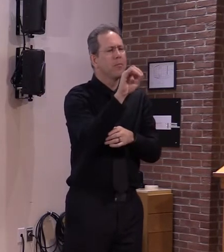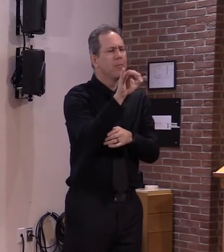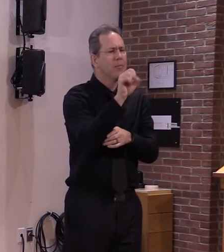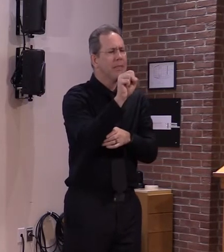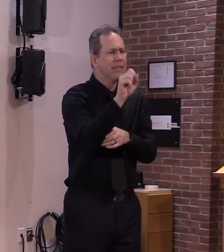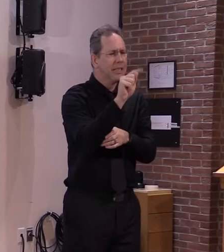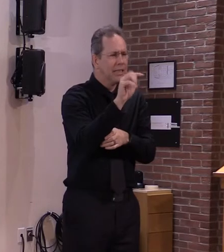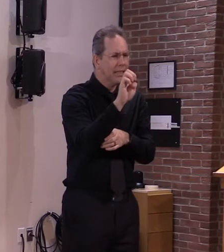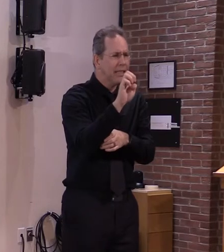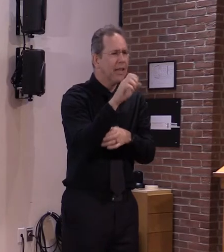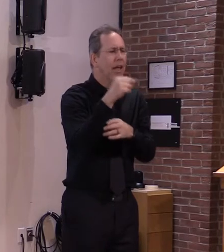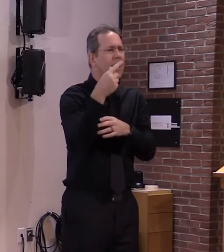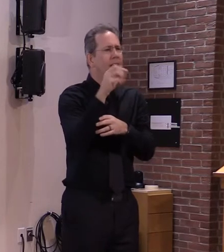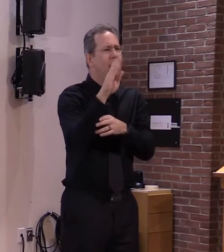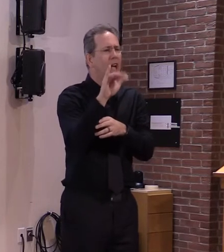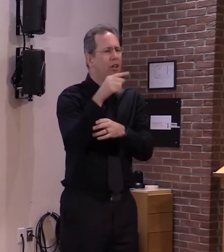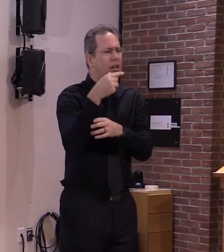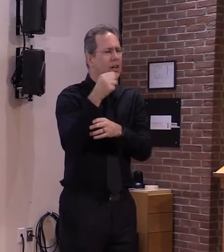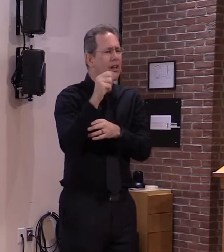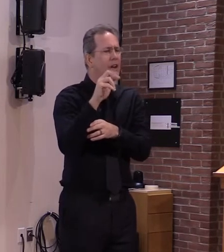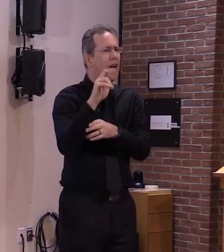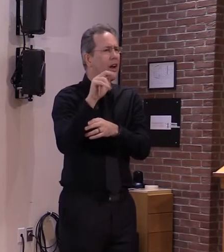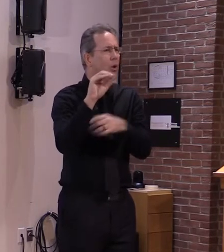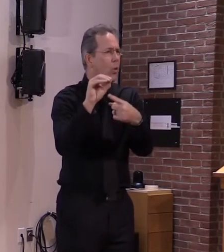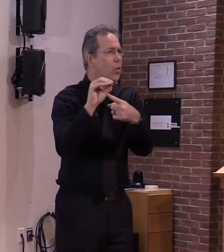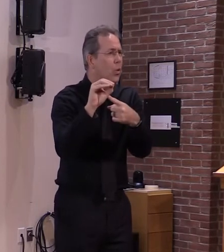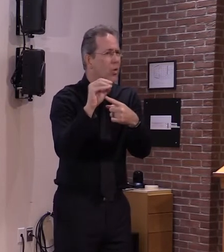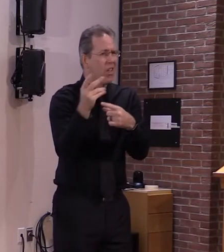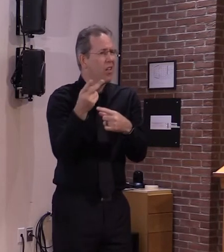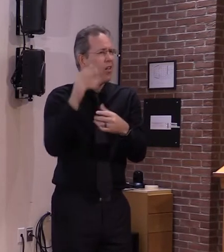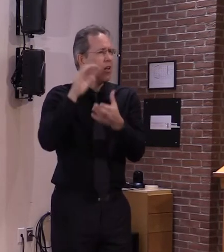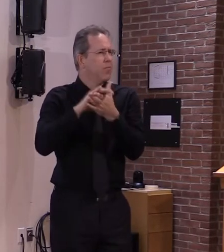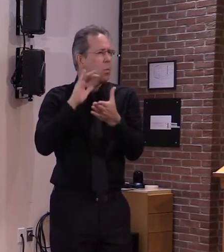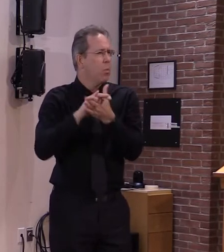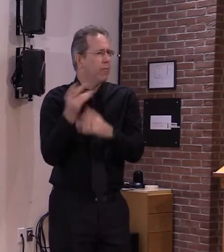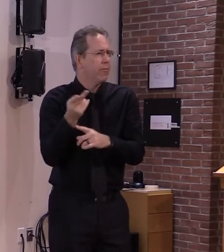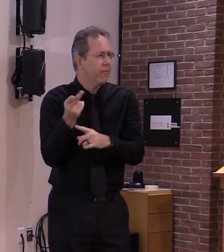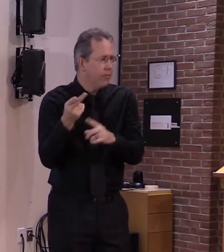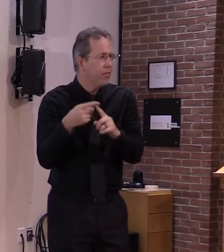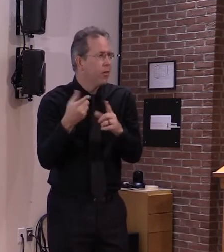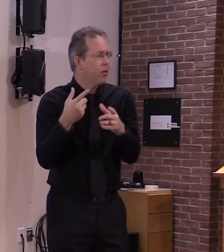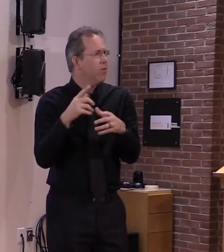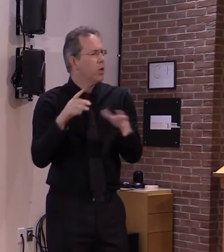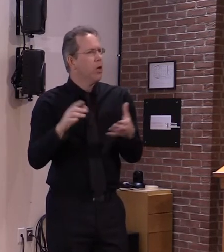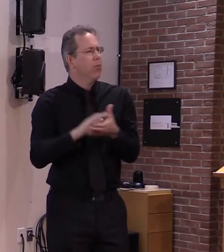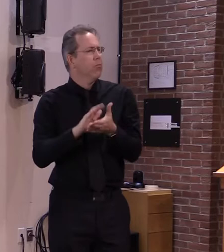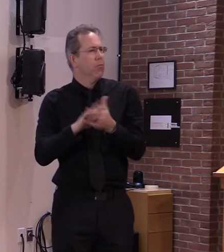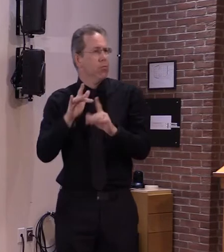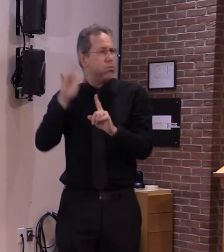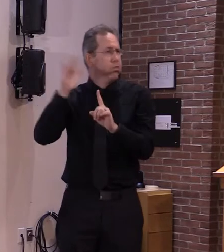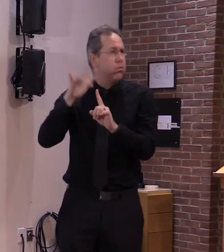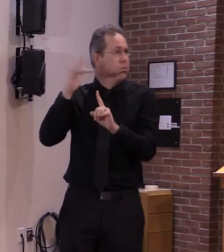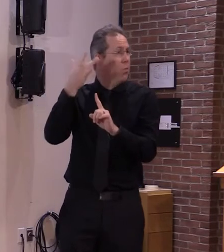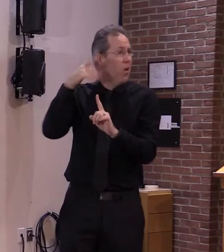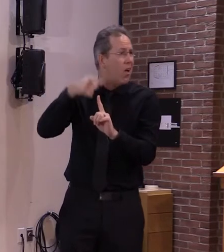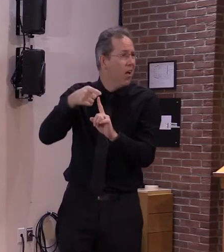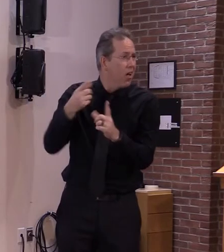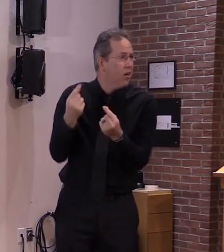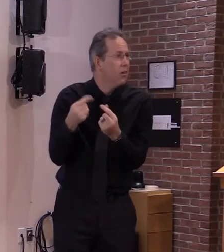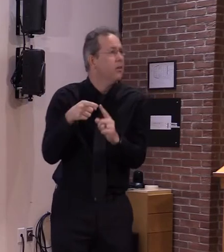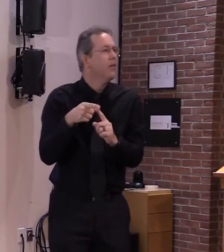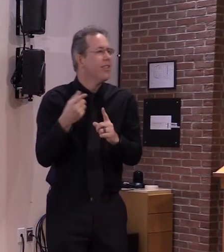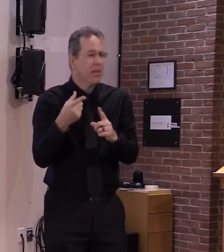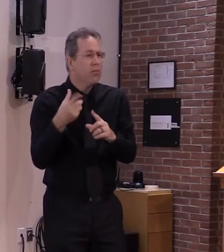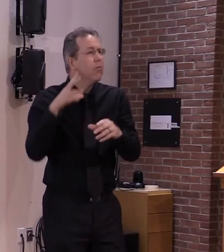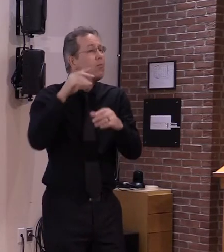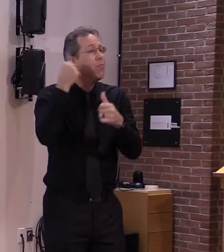received several nominations back in March when indoor dining at restaurants was closed the Greenough's wanted